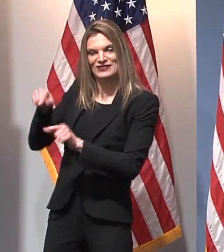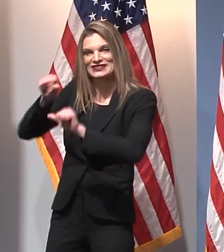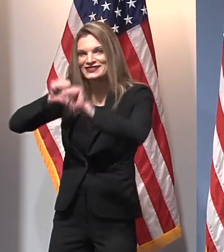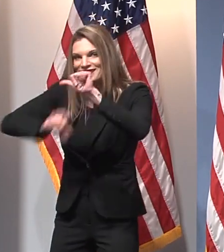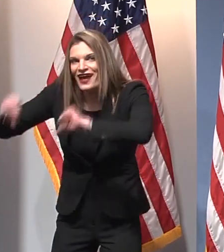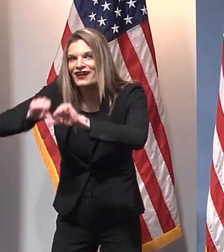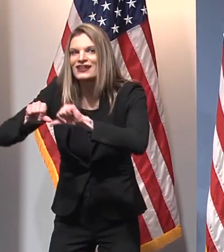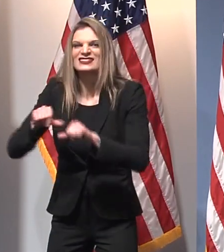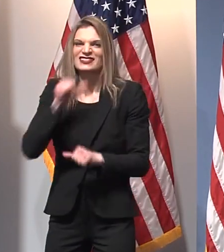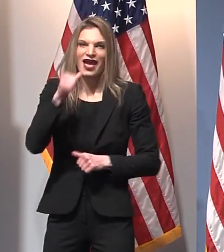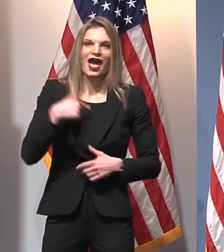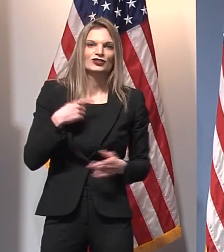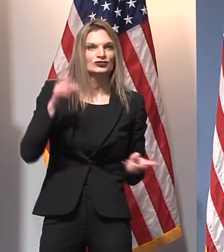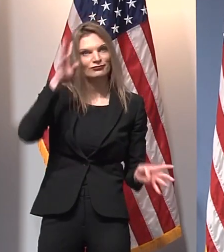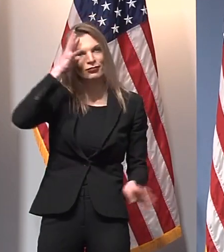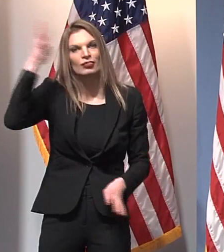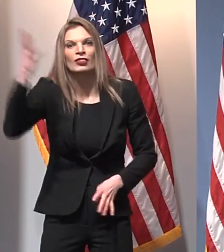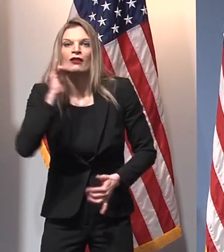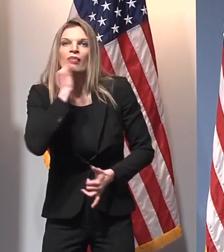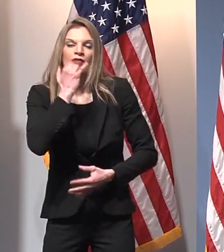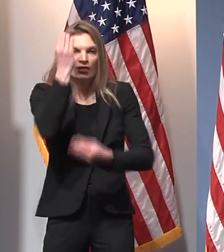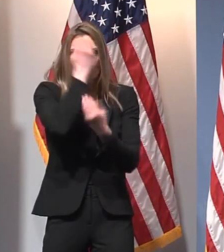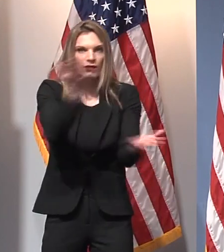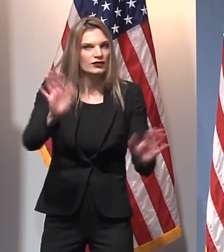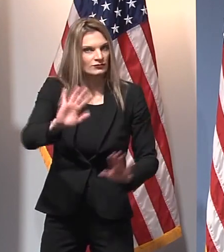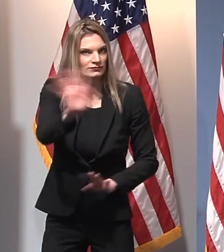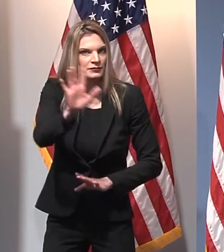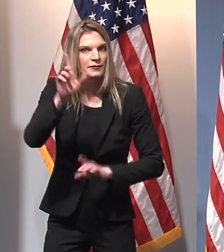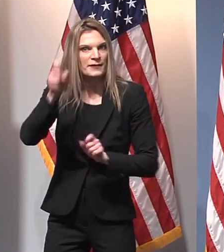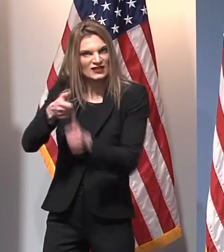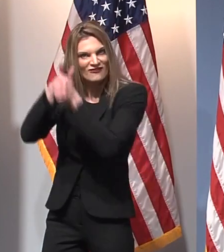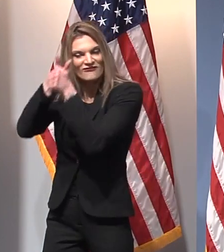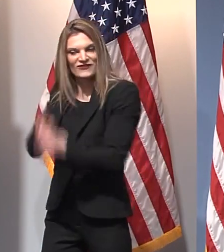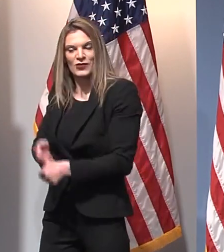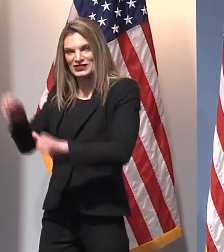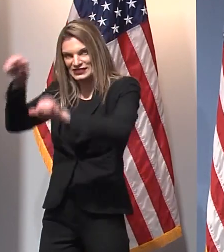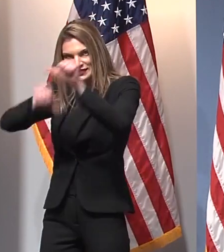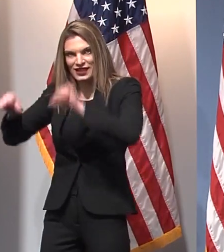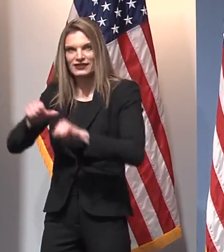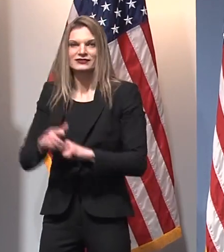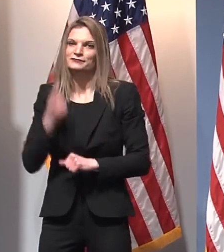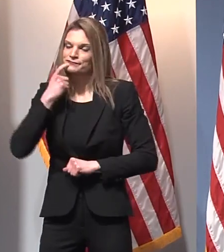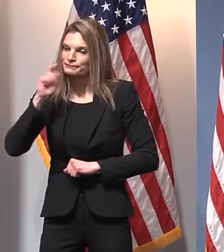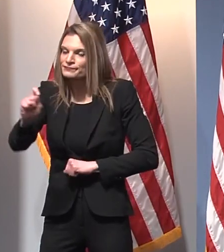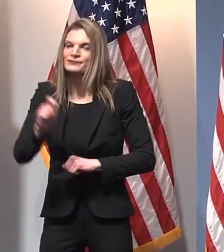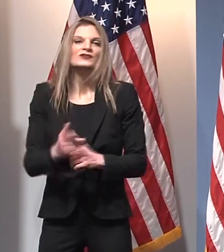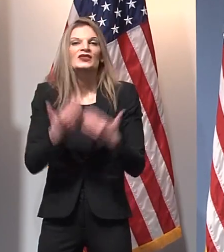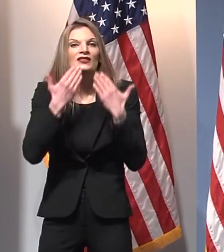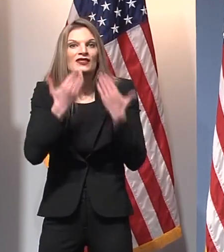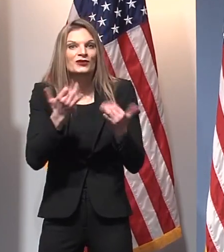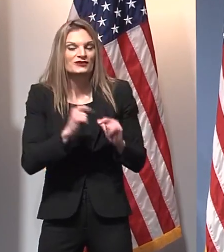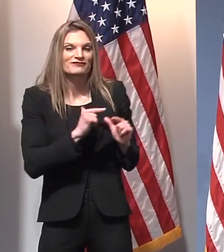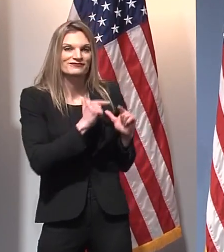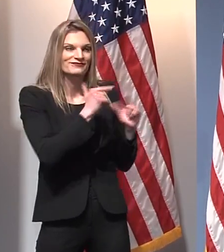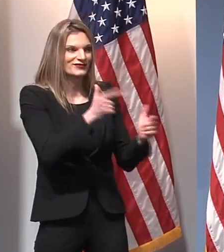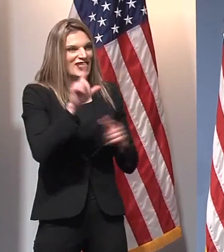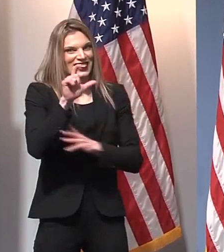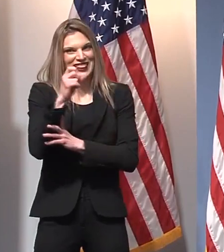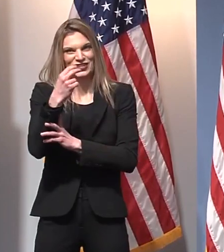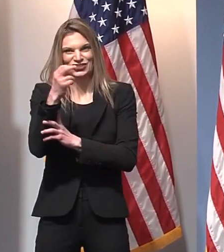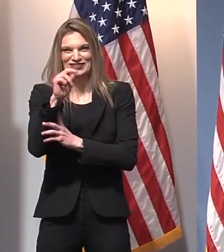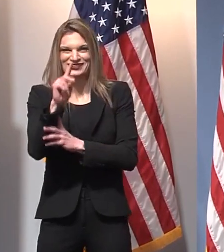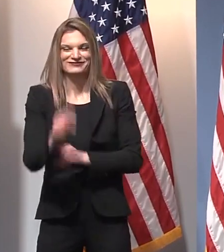And, of course, we pediatricians always stand ready to assist in any manner possible. Thank you for your time. And with that, I'll bring up Legend.